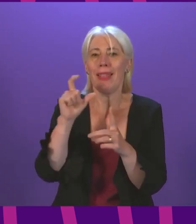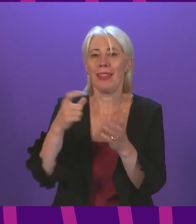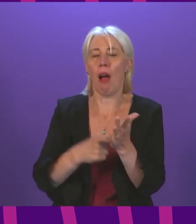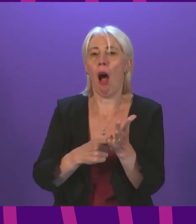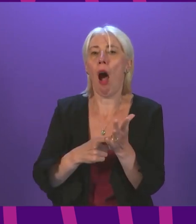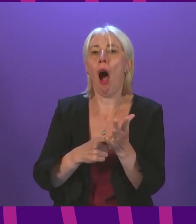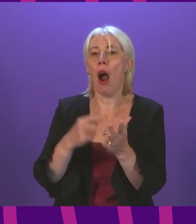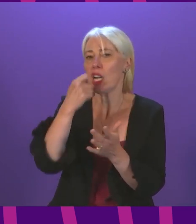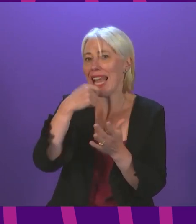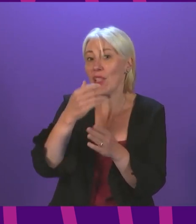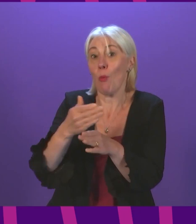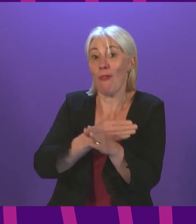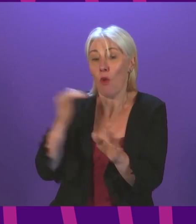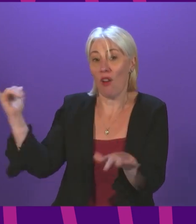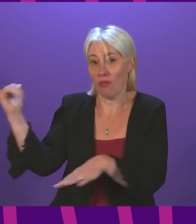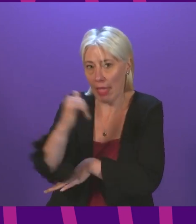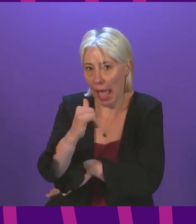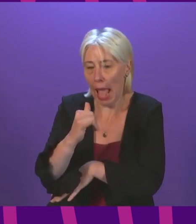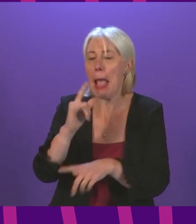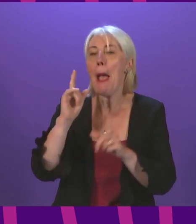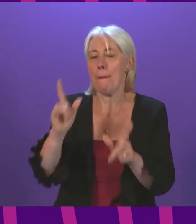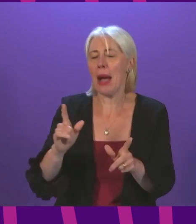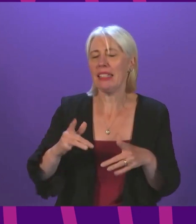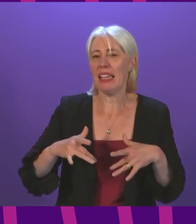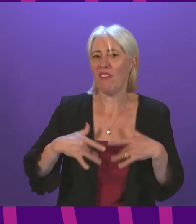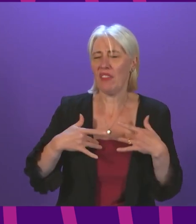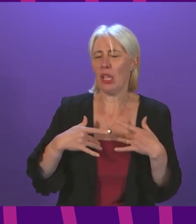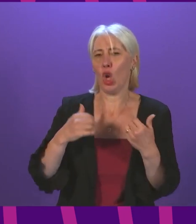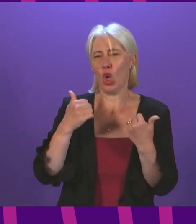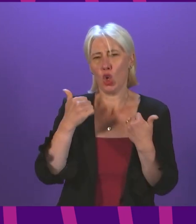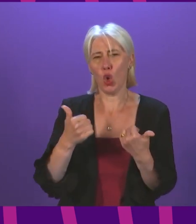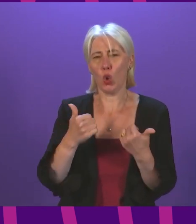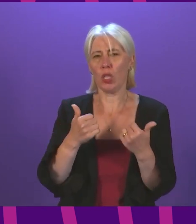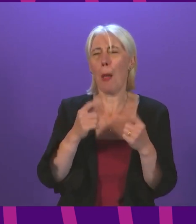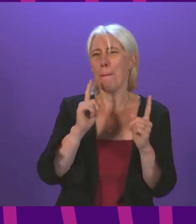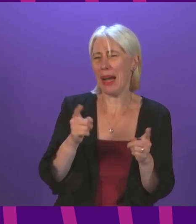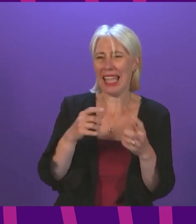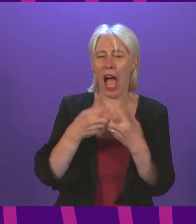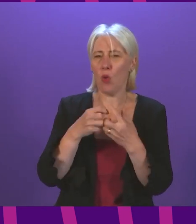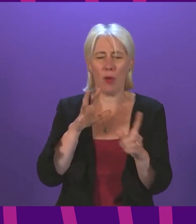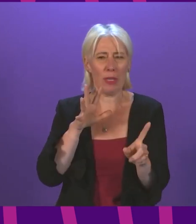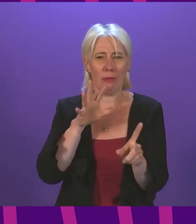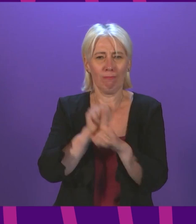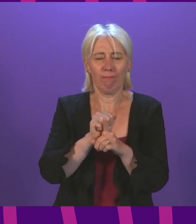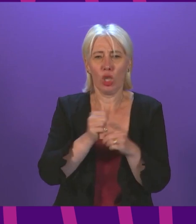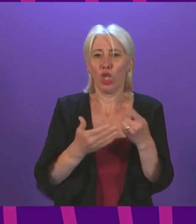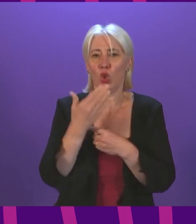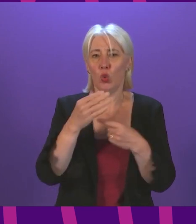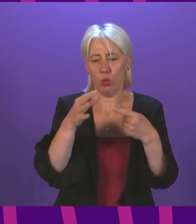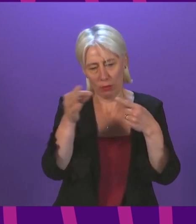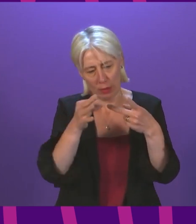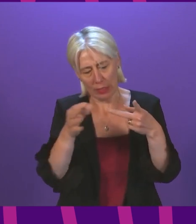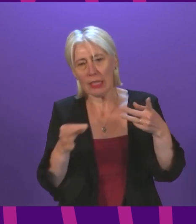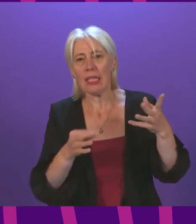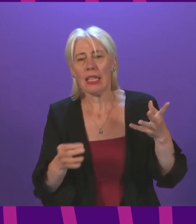reasons for taking this decision that the first minister has set out however this will weaken our ability to prevent new variants from entering the country which could still